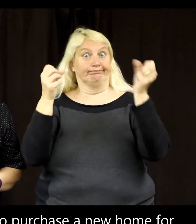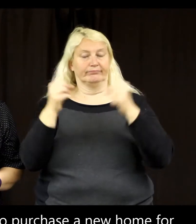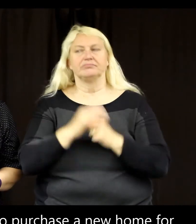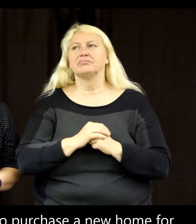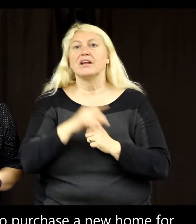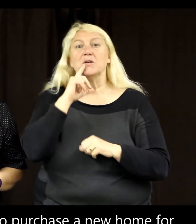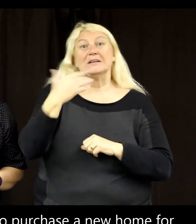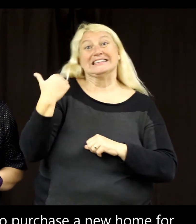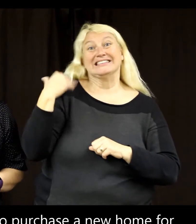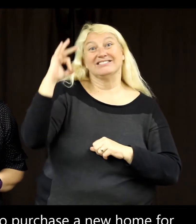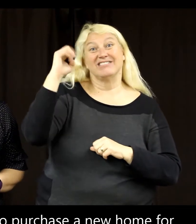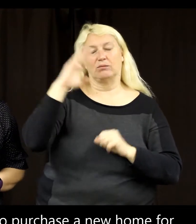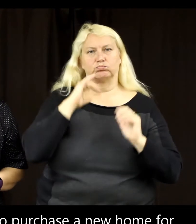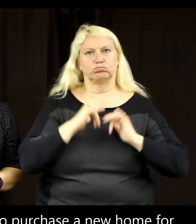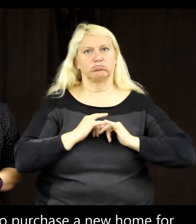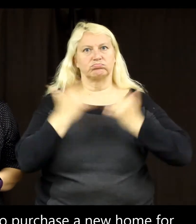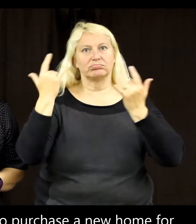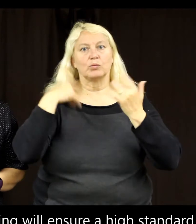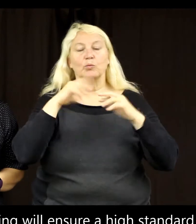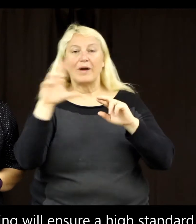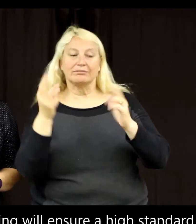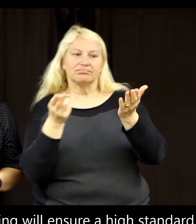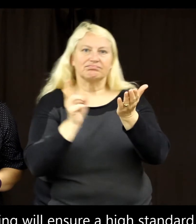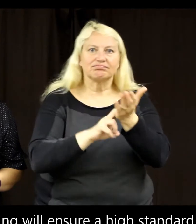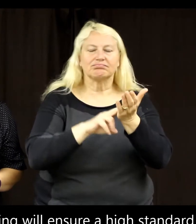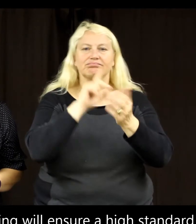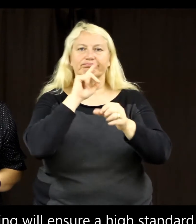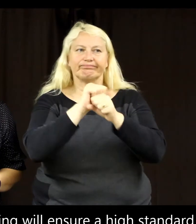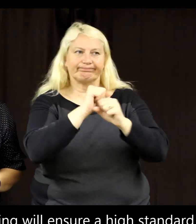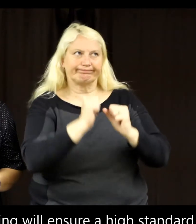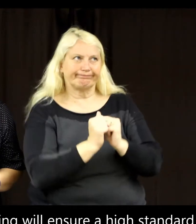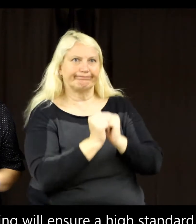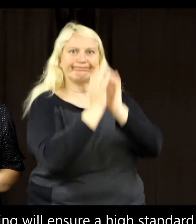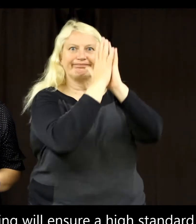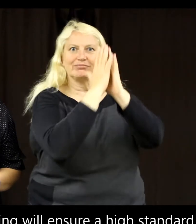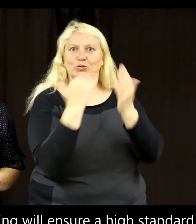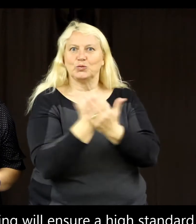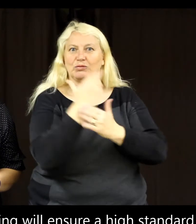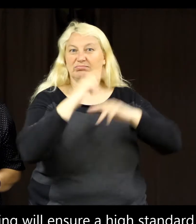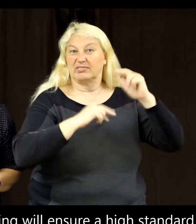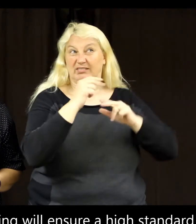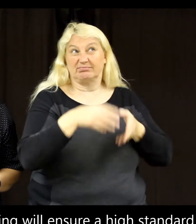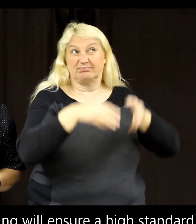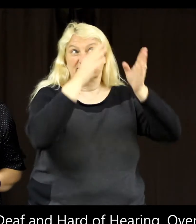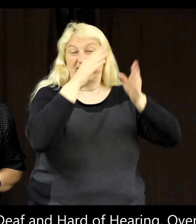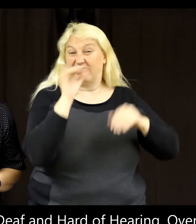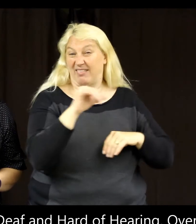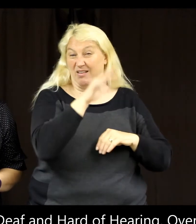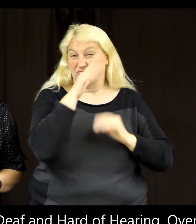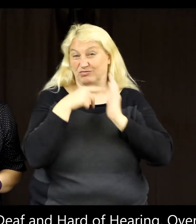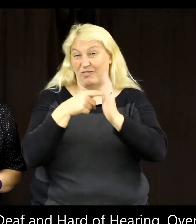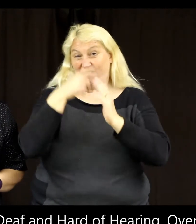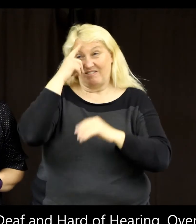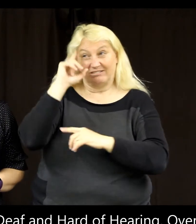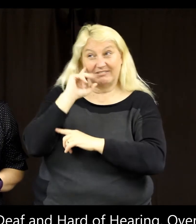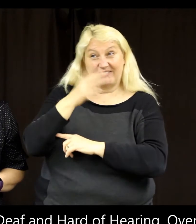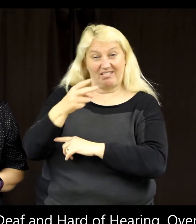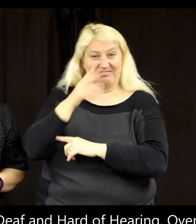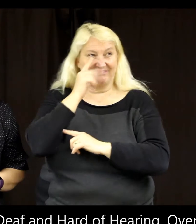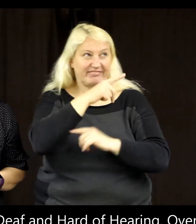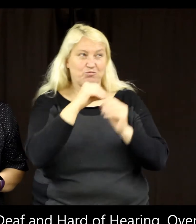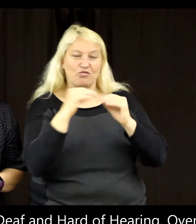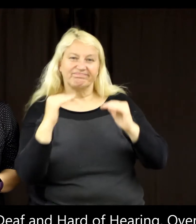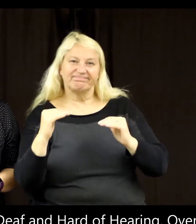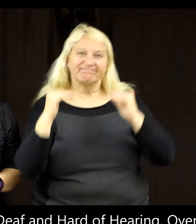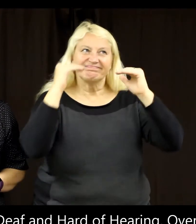home for WID. This new building will ensure a high standard of accessibility for the Deaf and Hard of Hearing. Over the next several